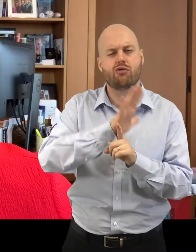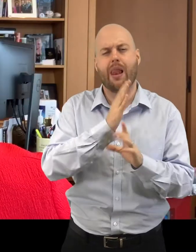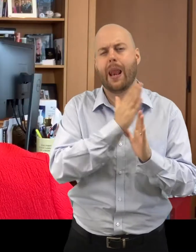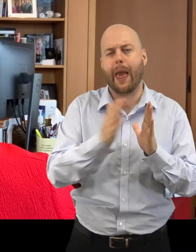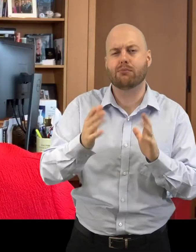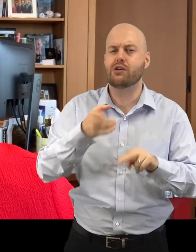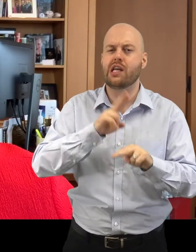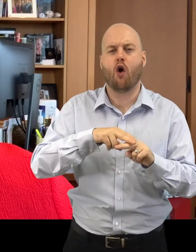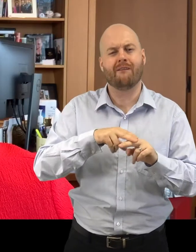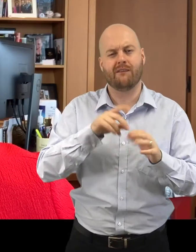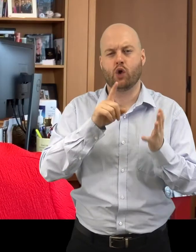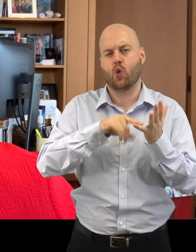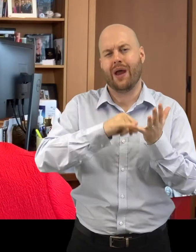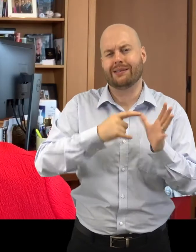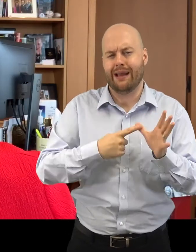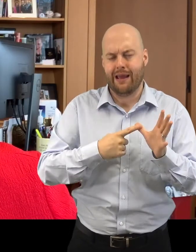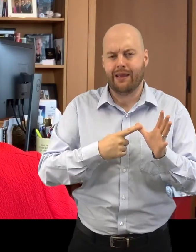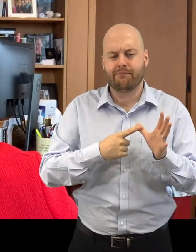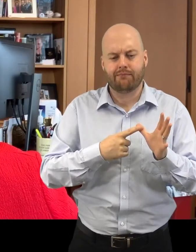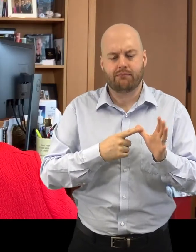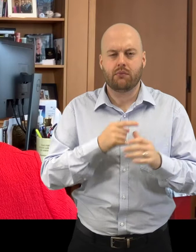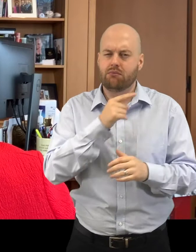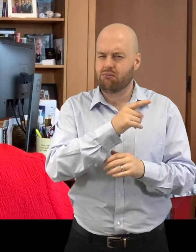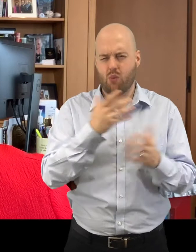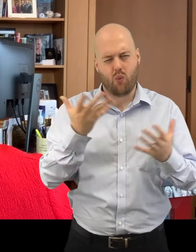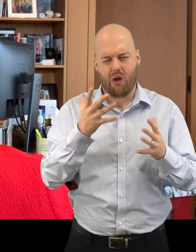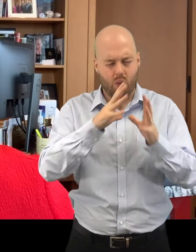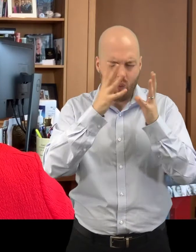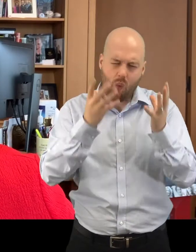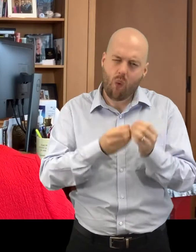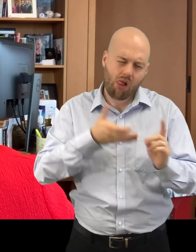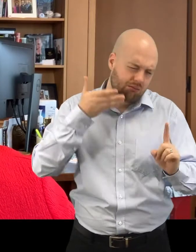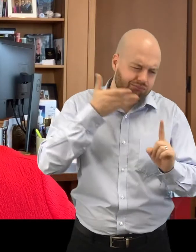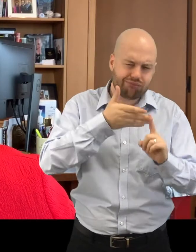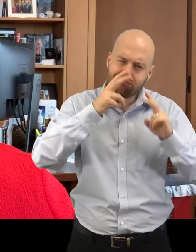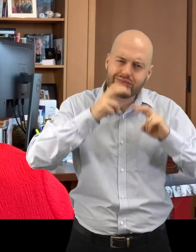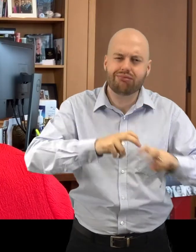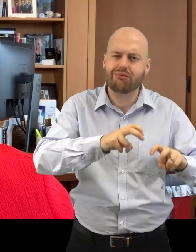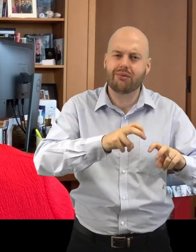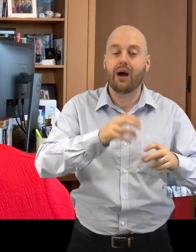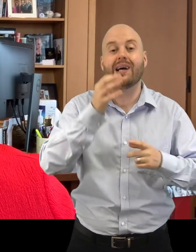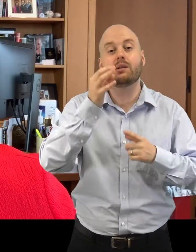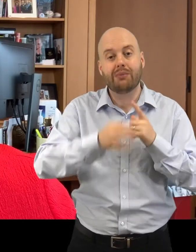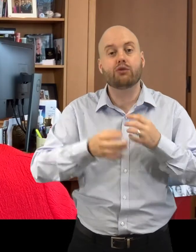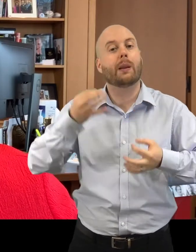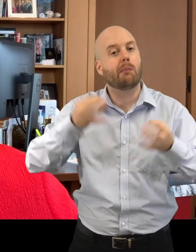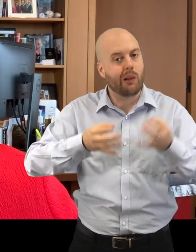States Congress and that is comparable to what a parliamentary library would be in other